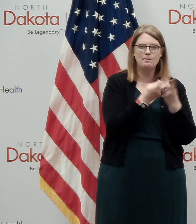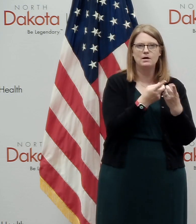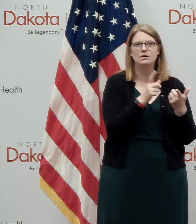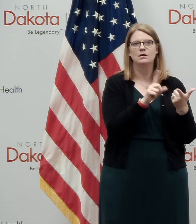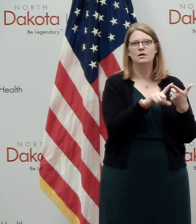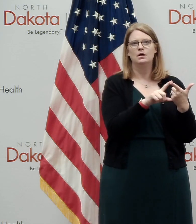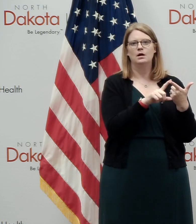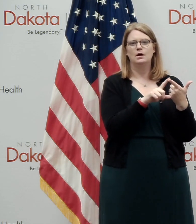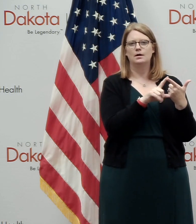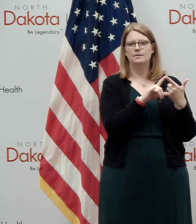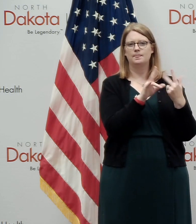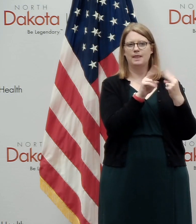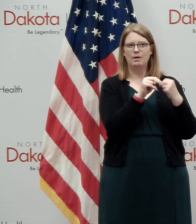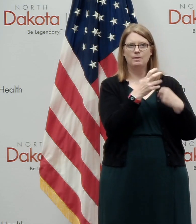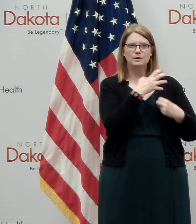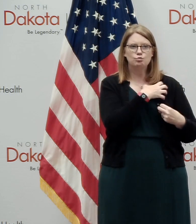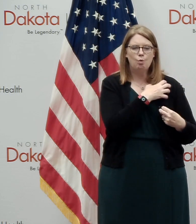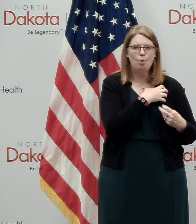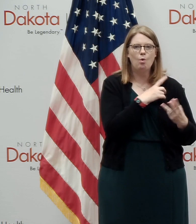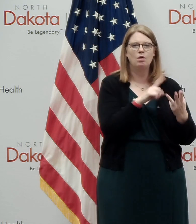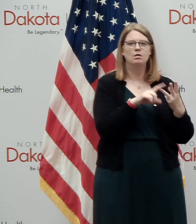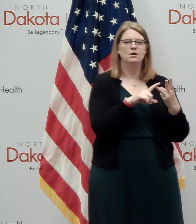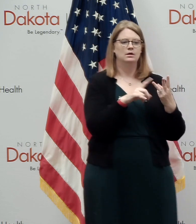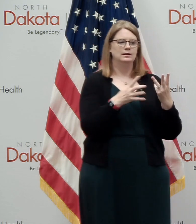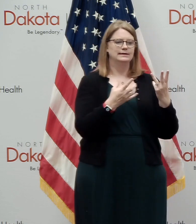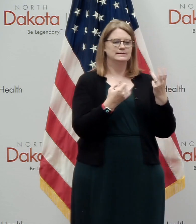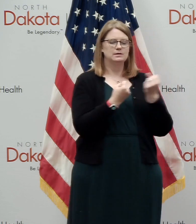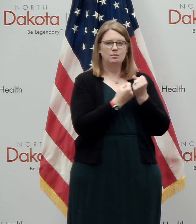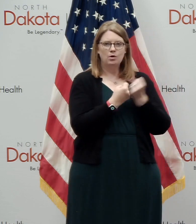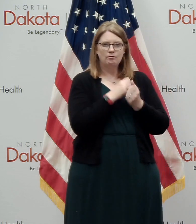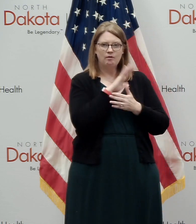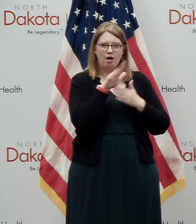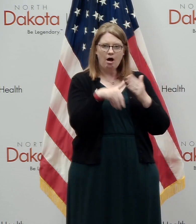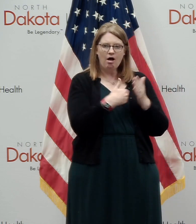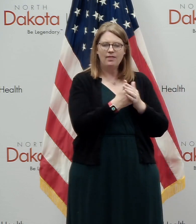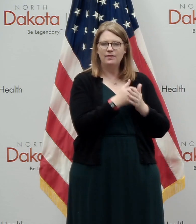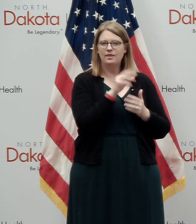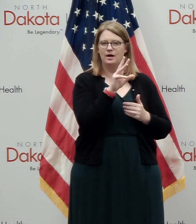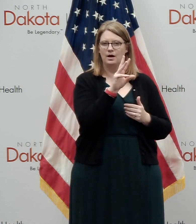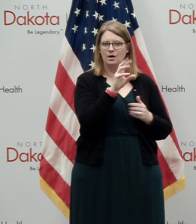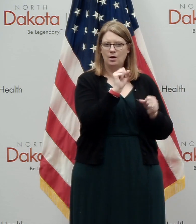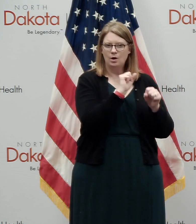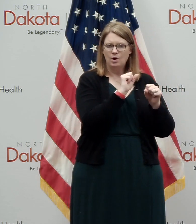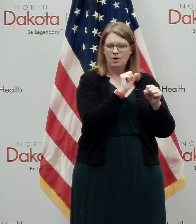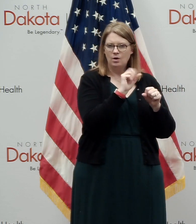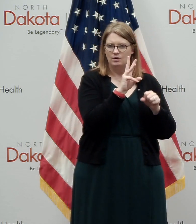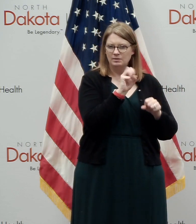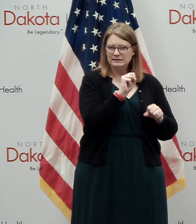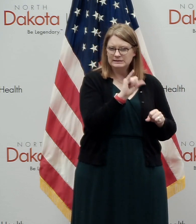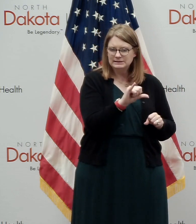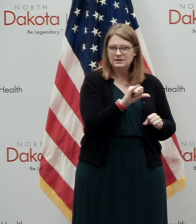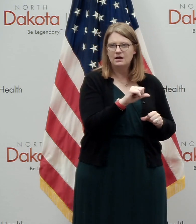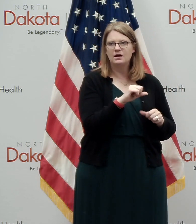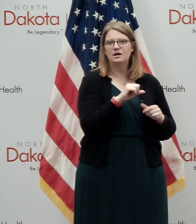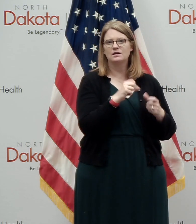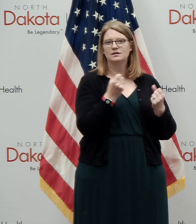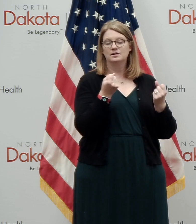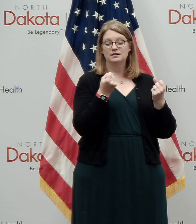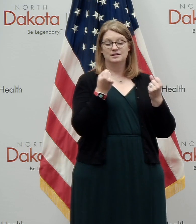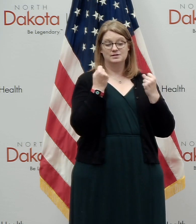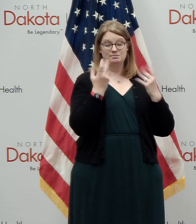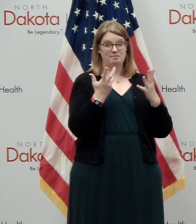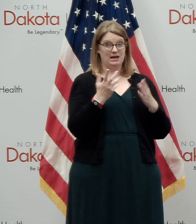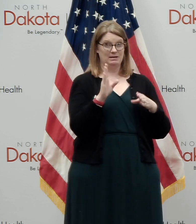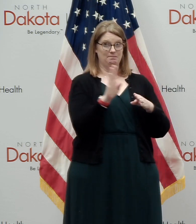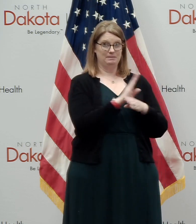the, the highway patrol. It's supported by the, you know, all the workforce safety. Uh, there are many corporations where their drivers